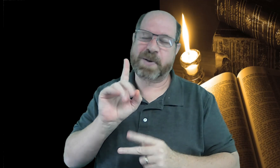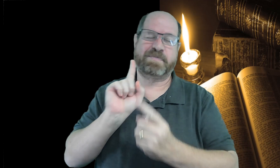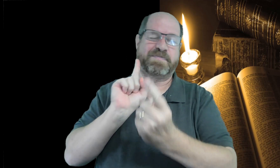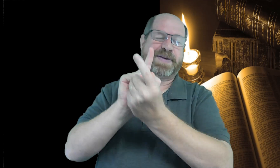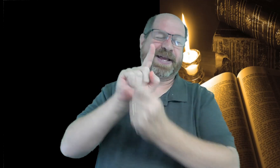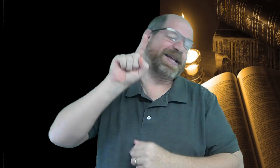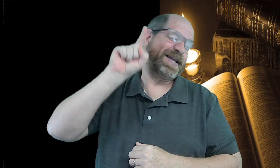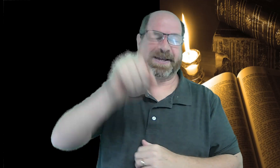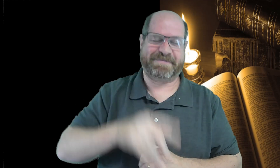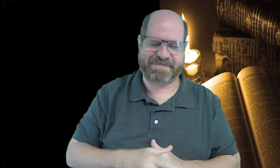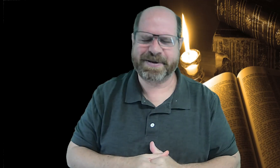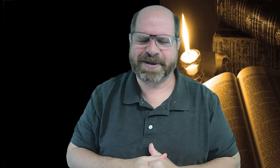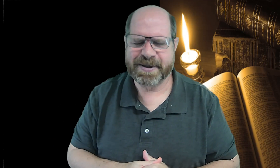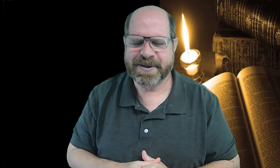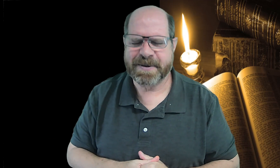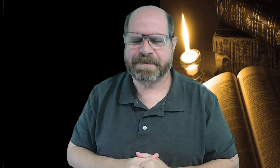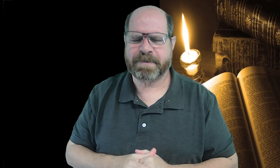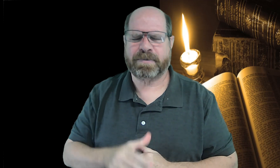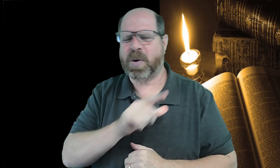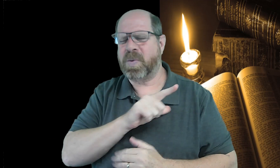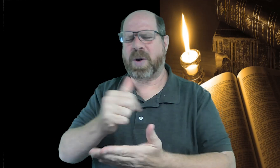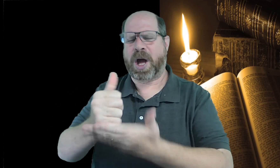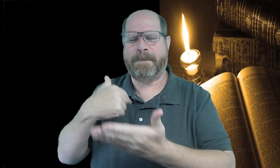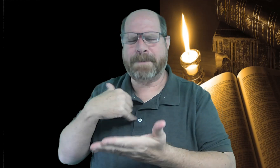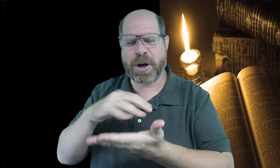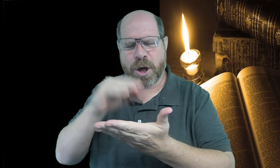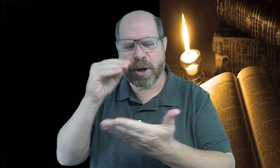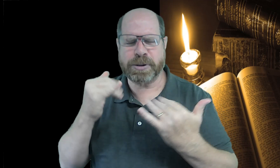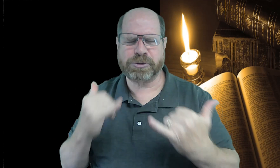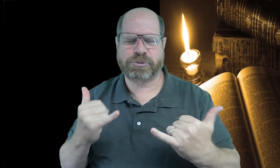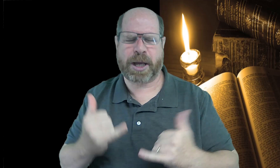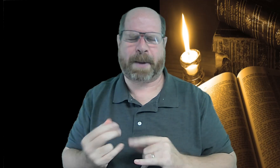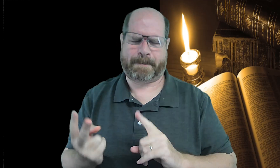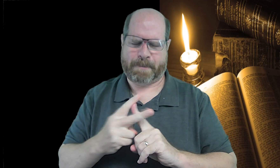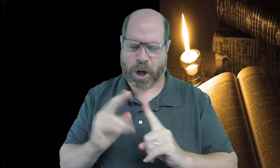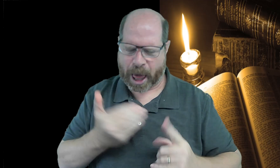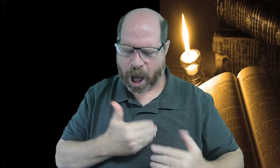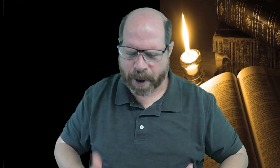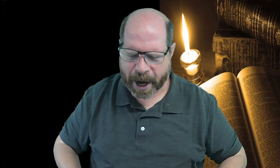very soon we're going to meet you it won't be long so help us to learn today